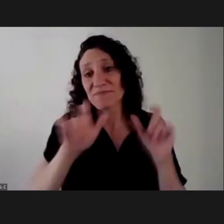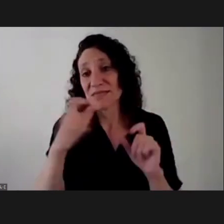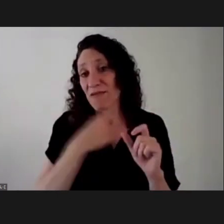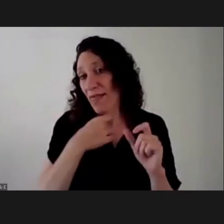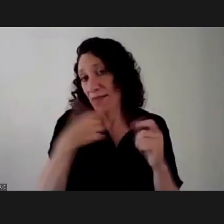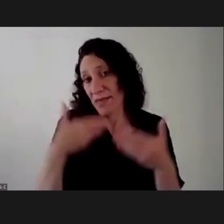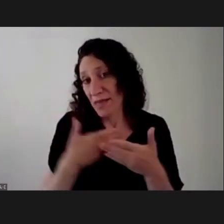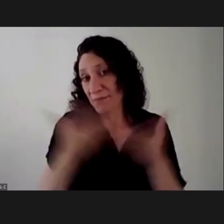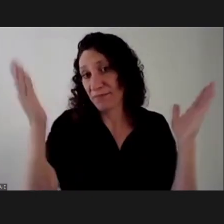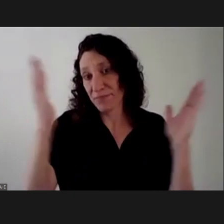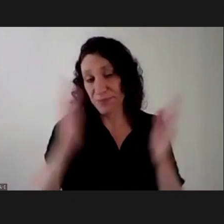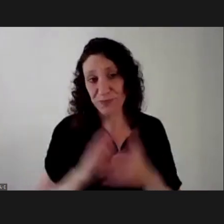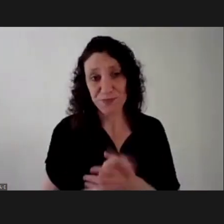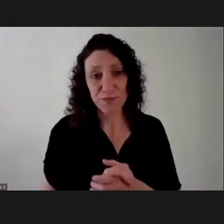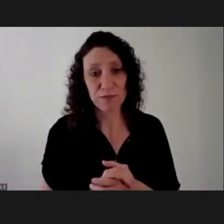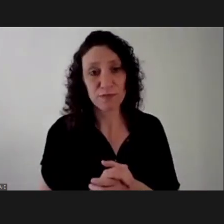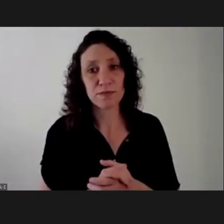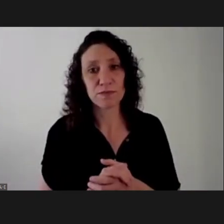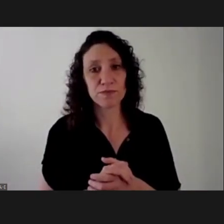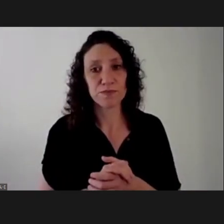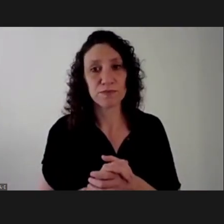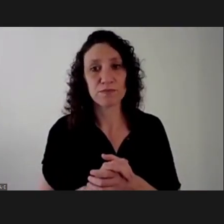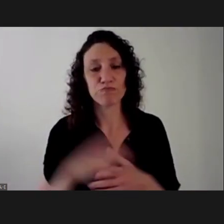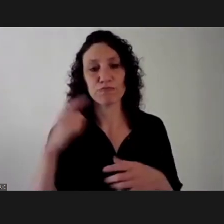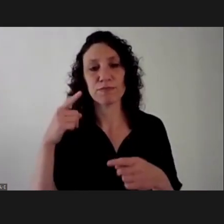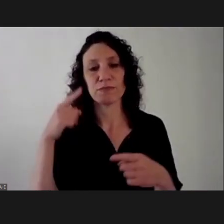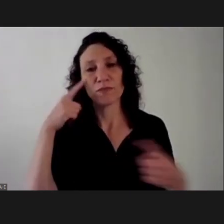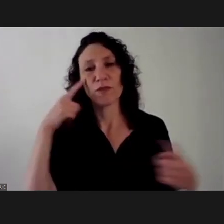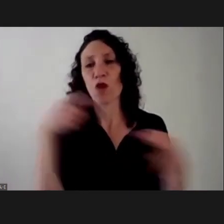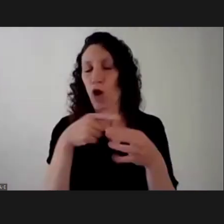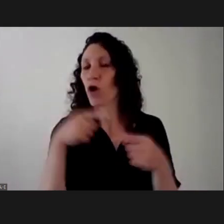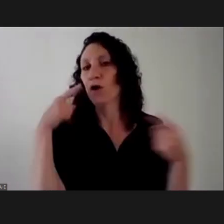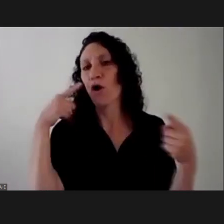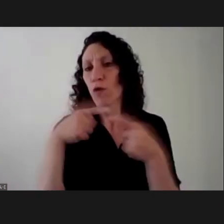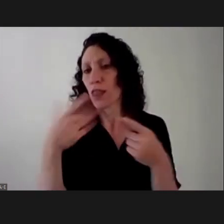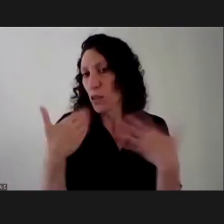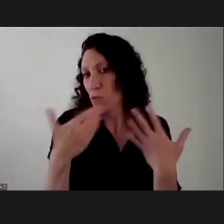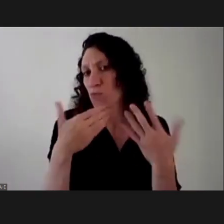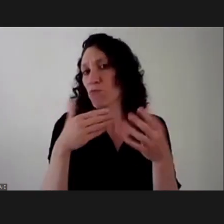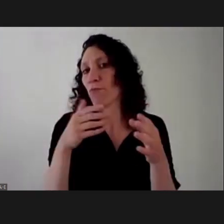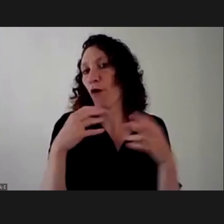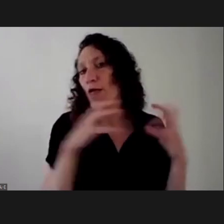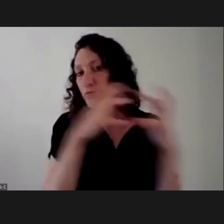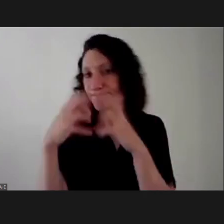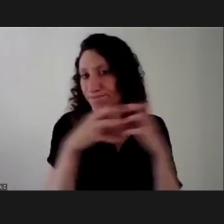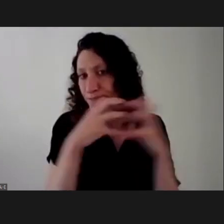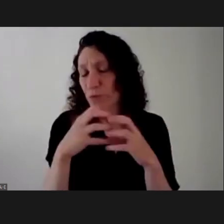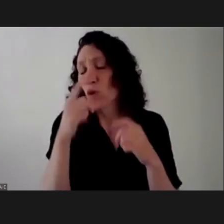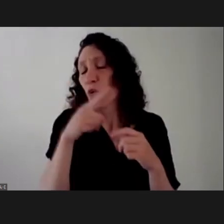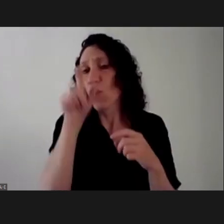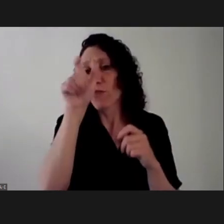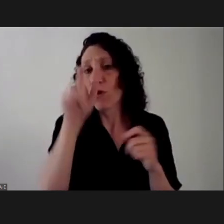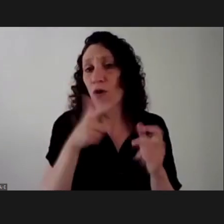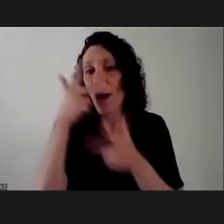resonances and look cinema without limited or narrow outlook. Because